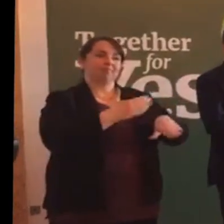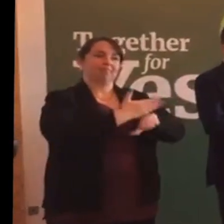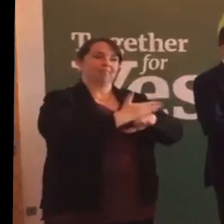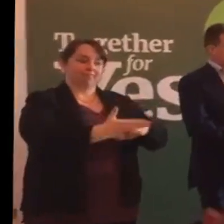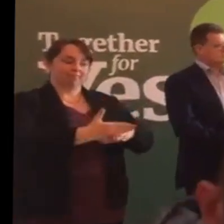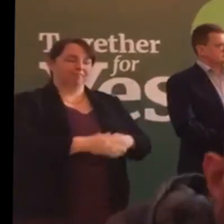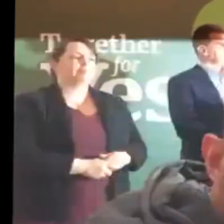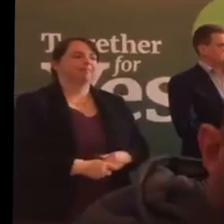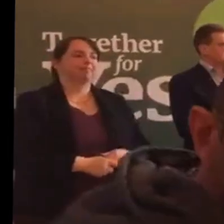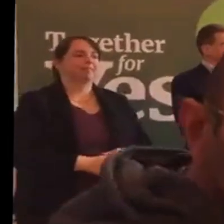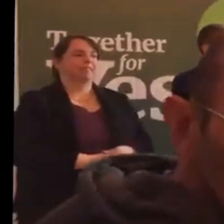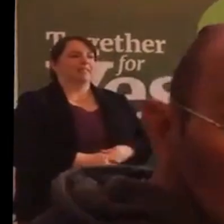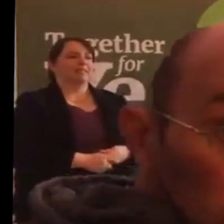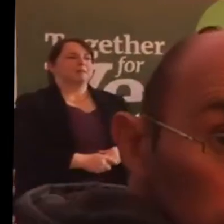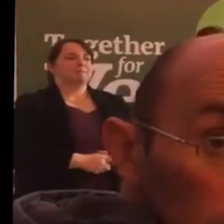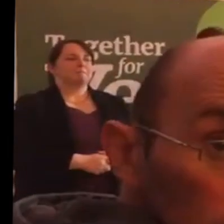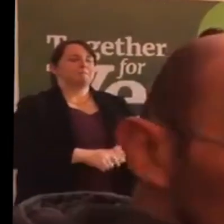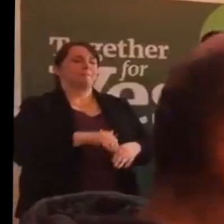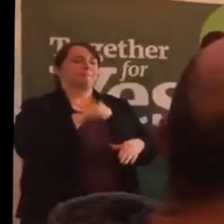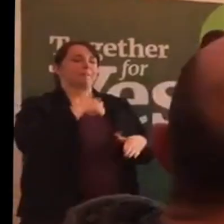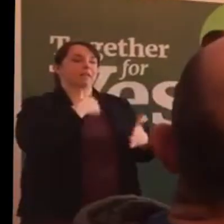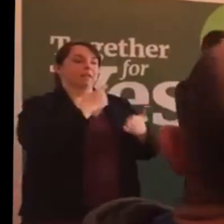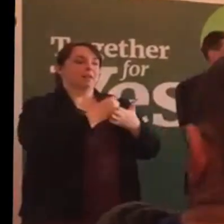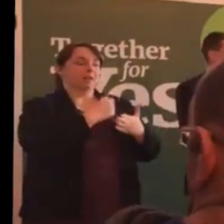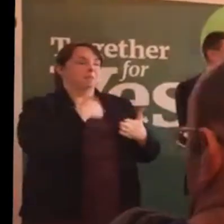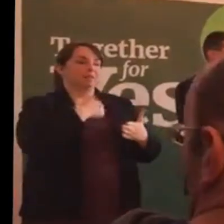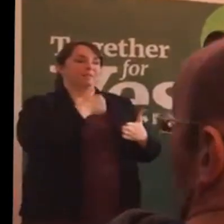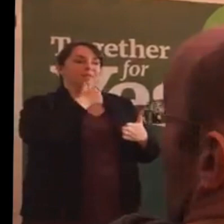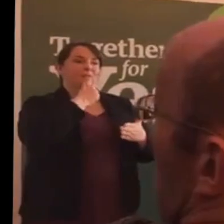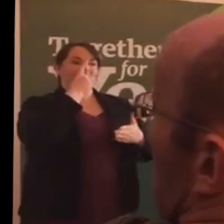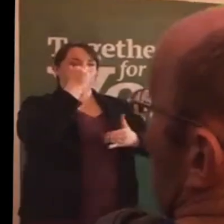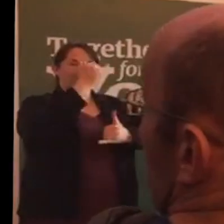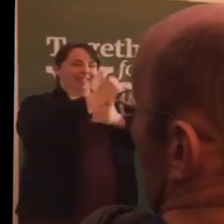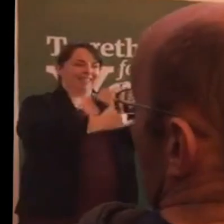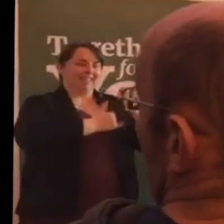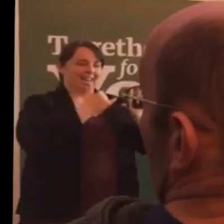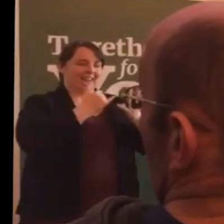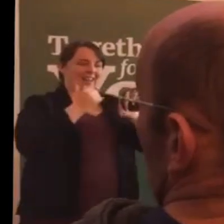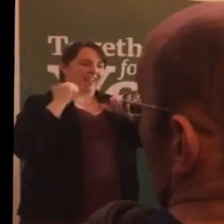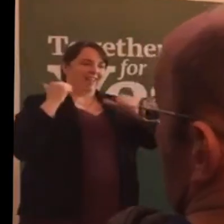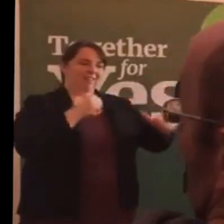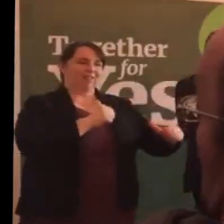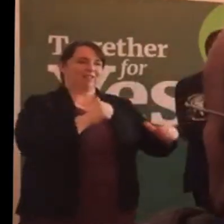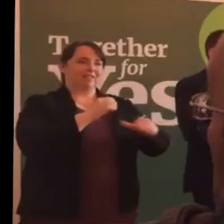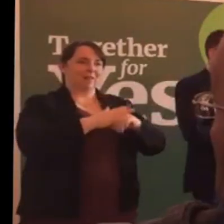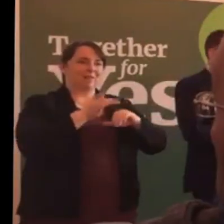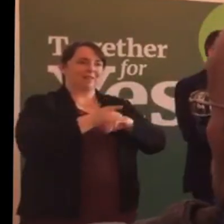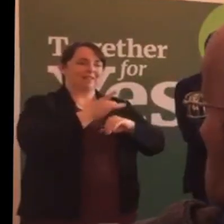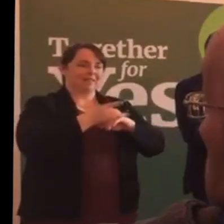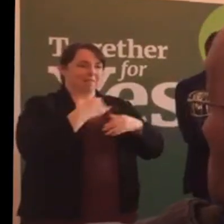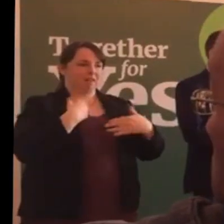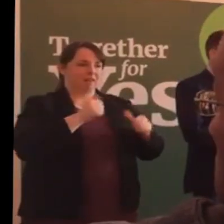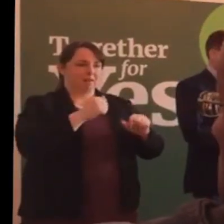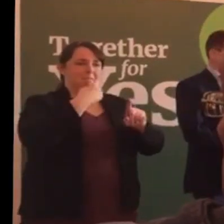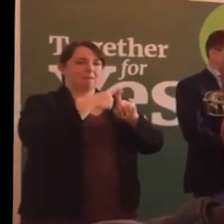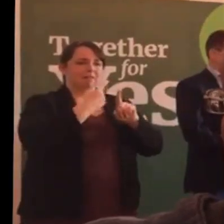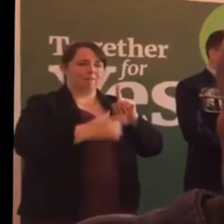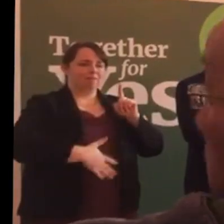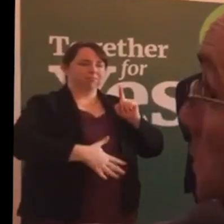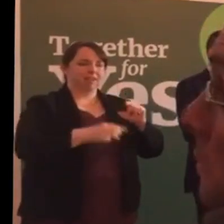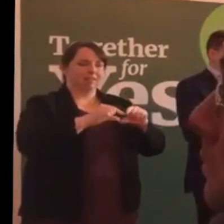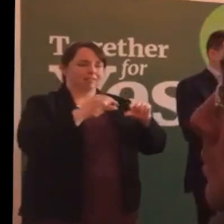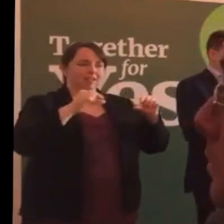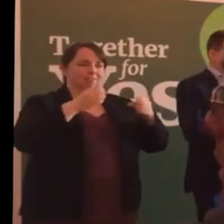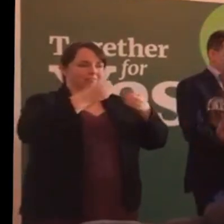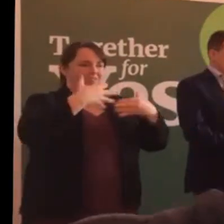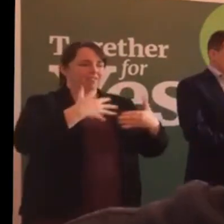And just about at the time of our first anniversary, we got the positive test and we were absolutely